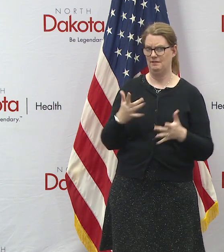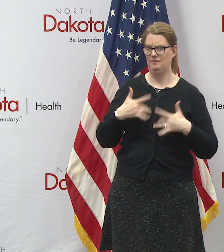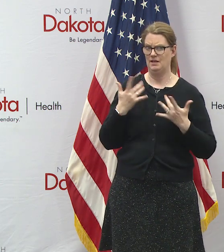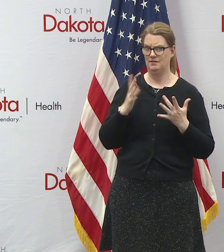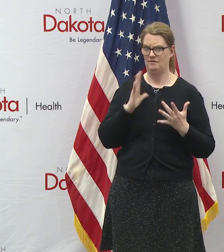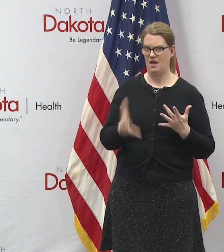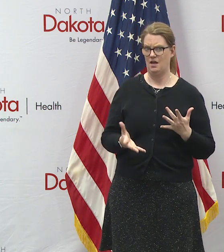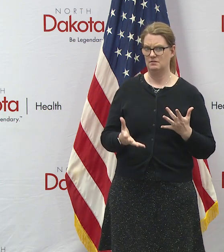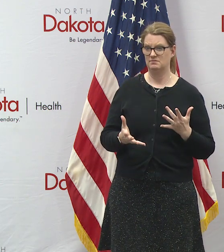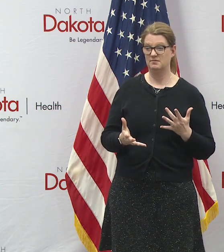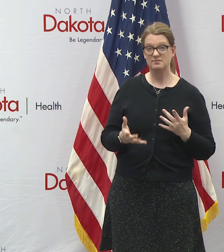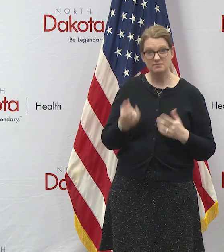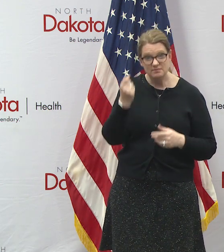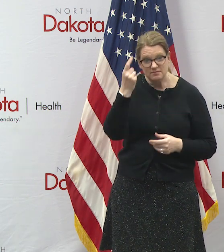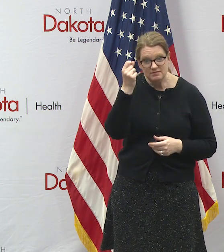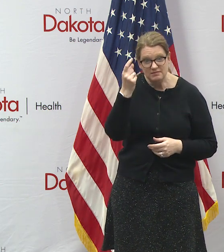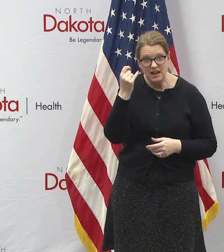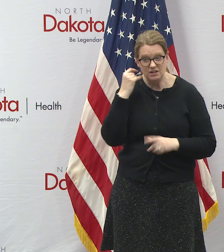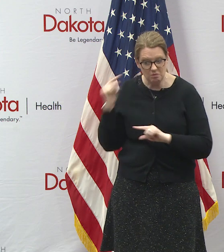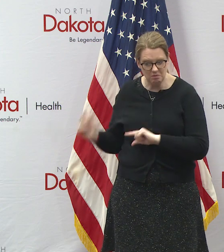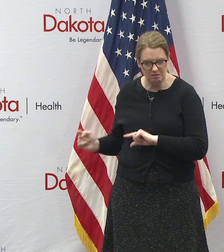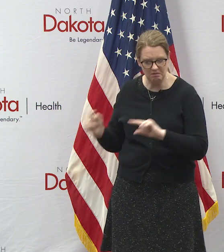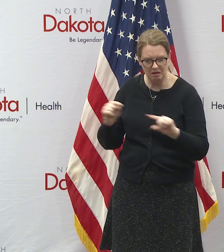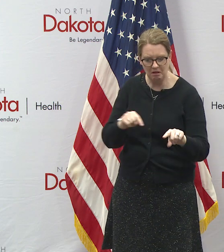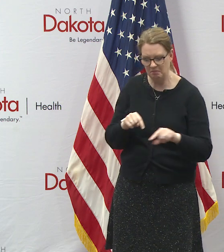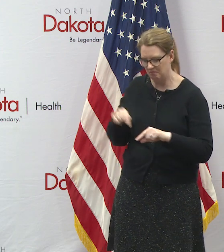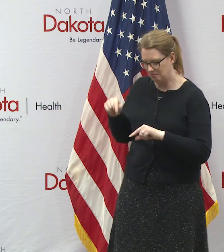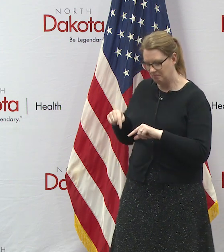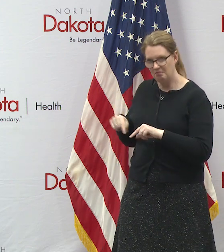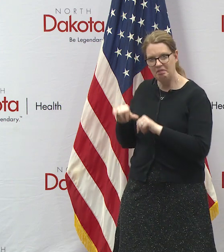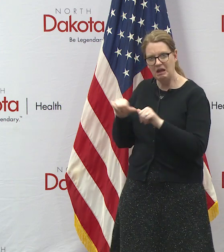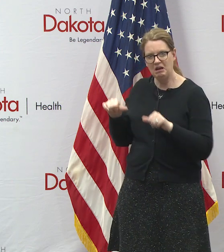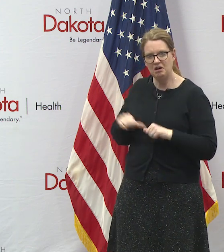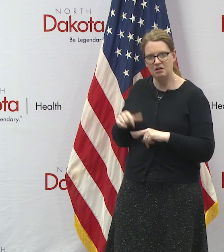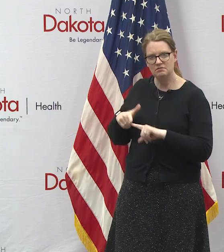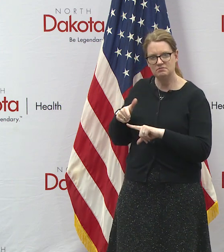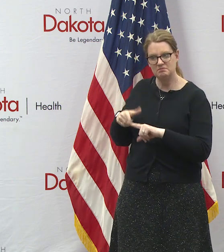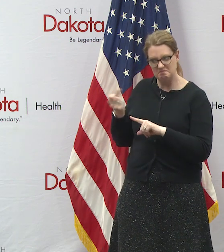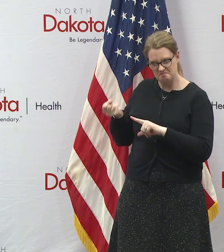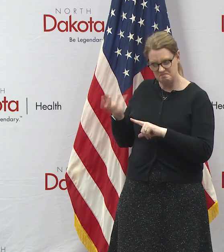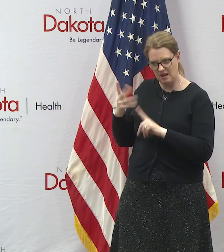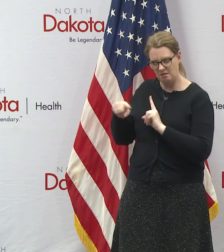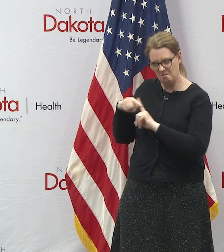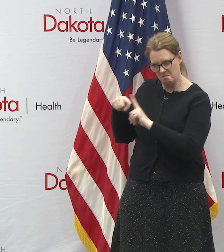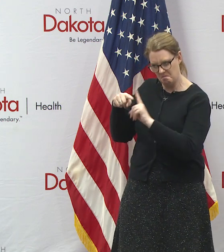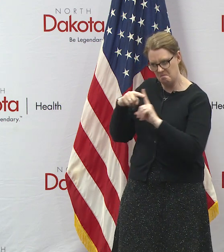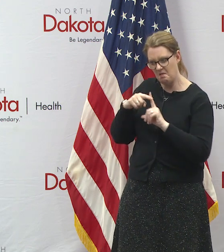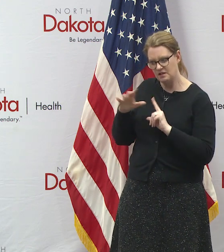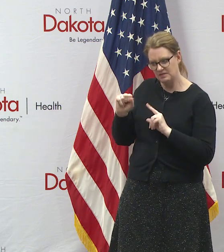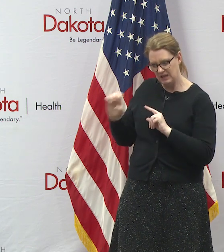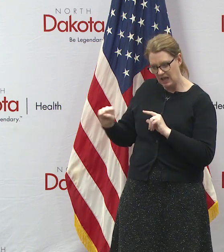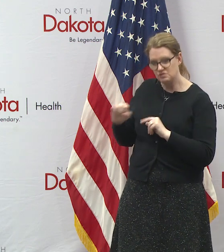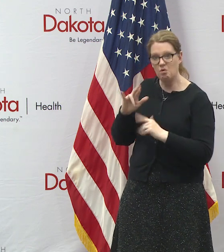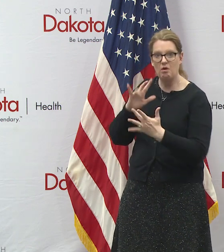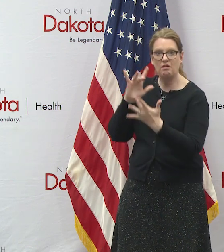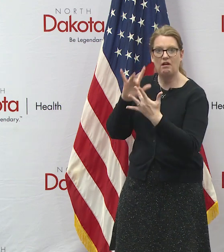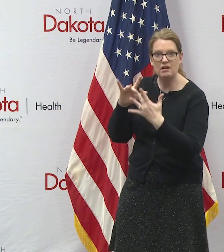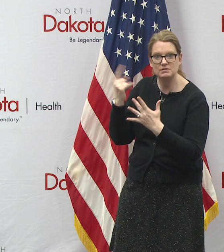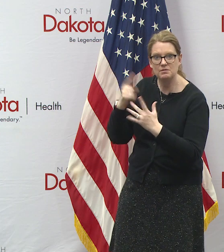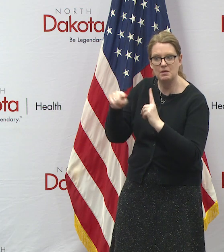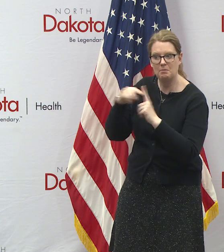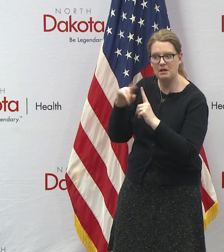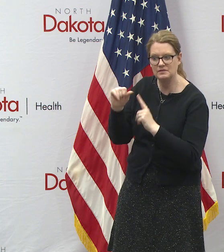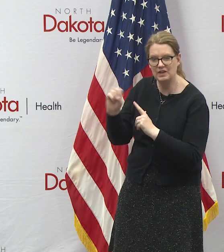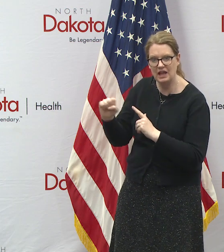fine if you're coming from a hot spot area or you think you may have had contact with someone who was a positive case uh when uh we would